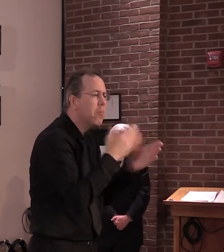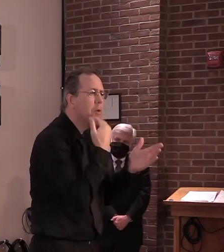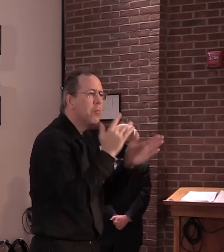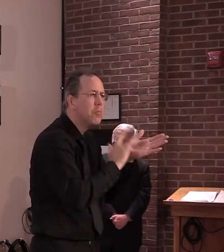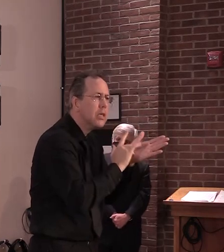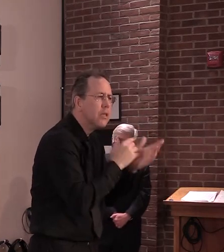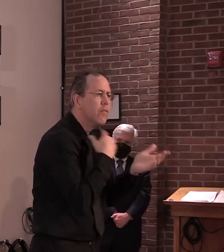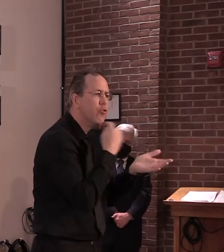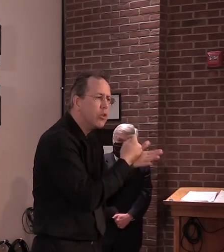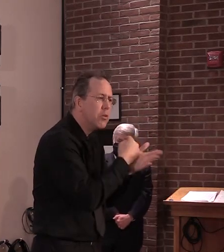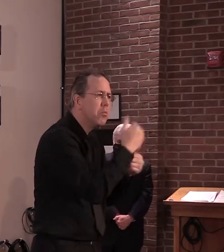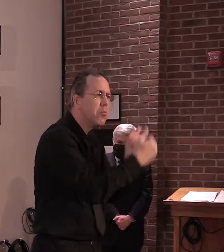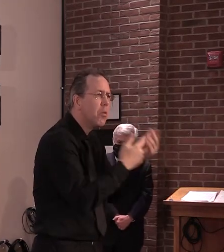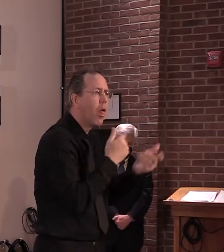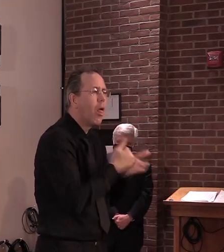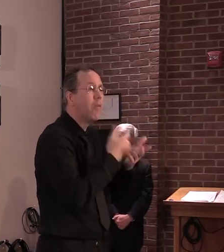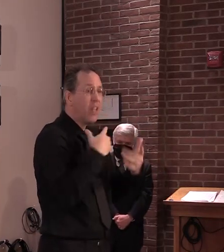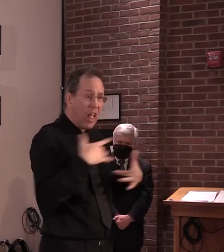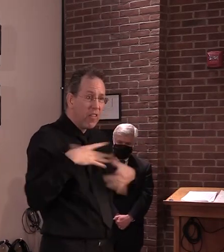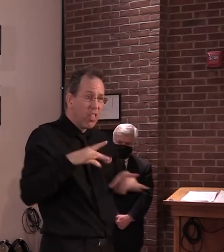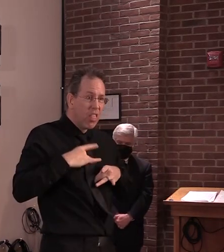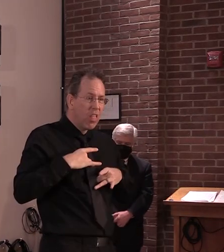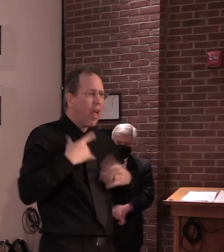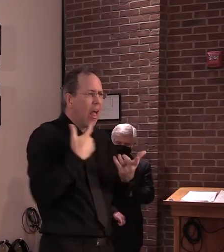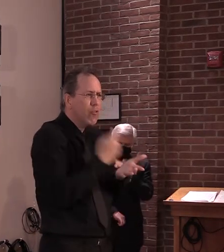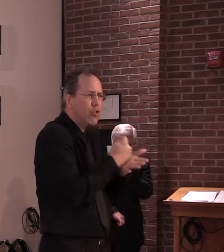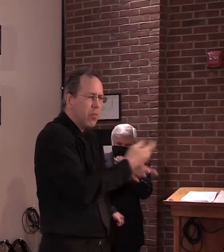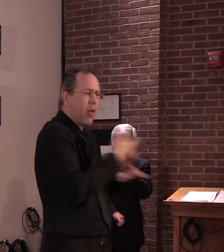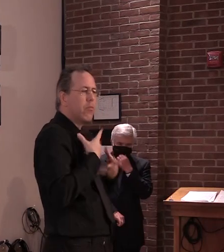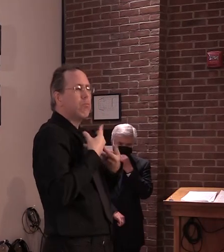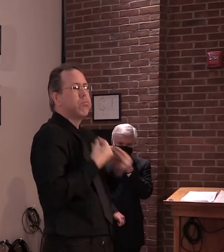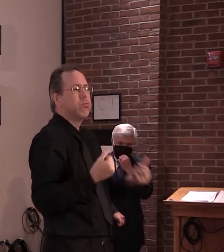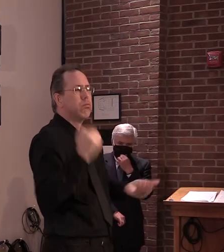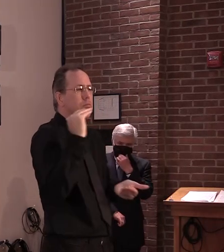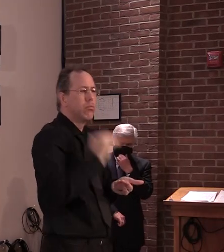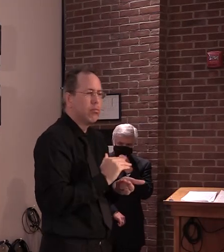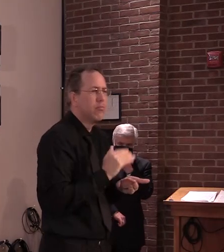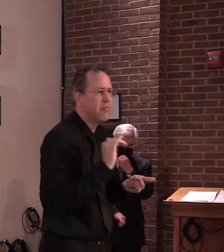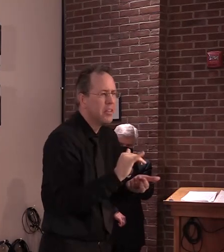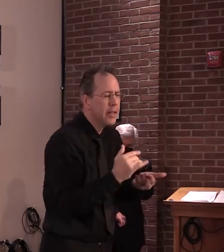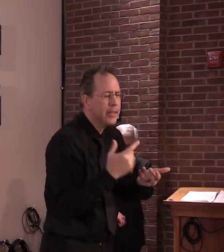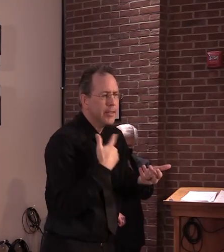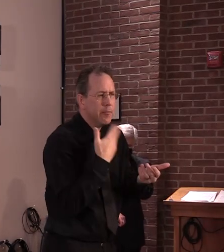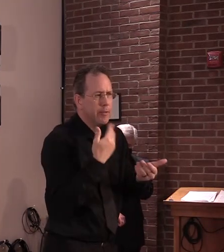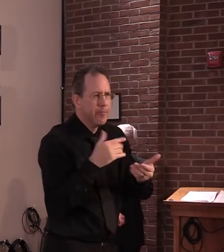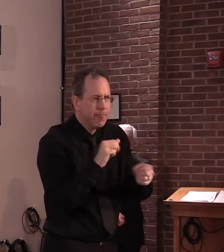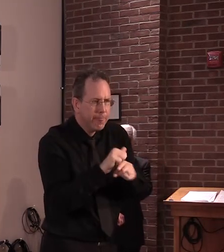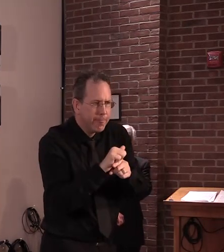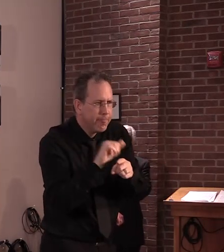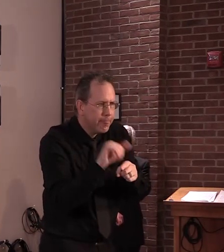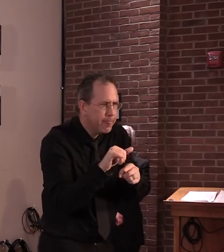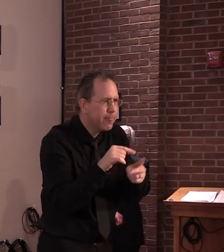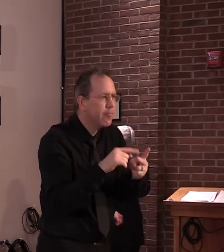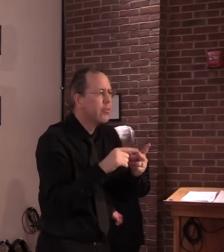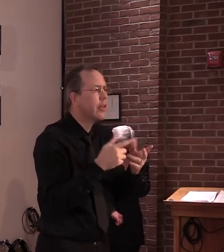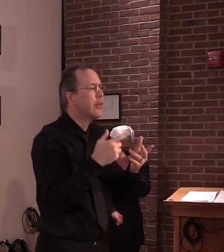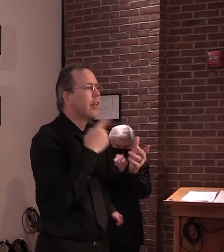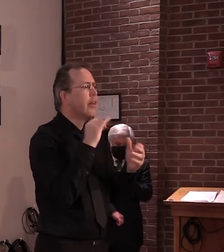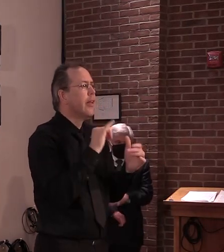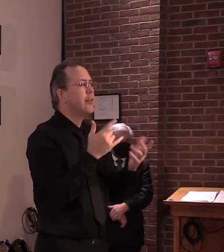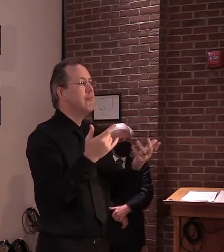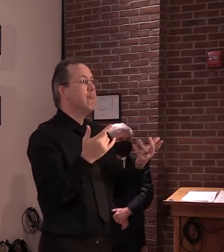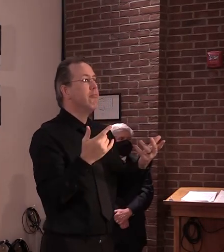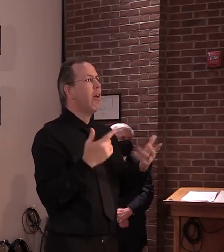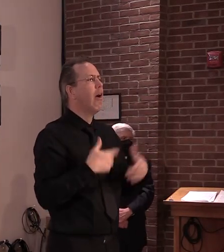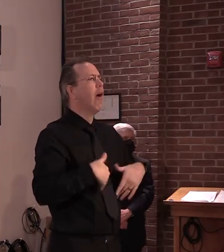might have medications and other treatments that would be successful in treating coronavirus of this sort so